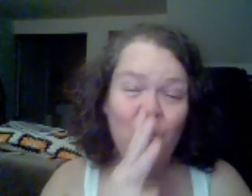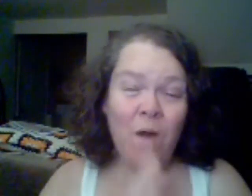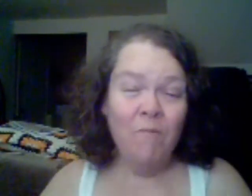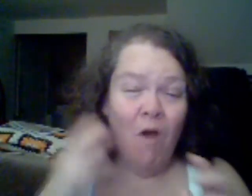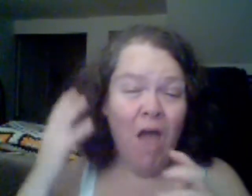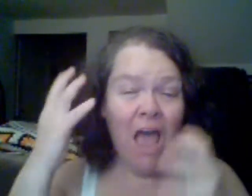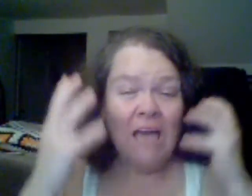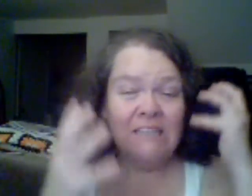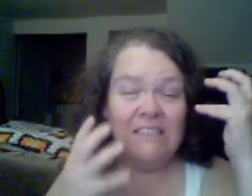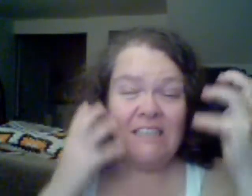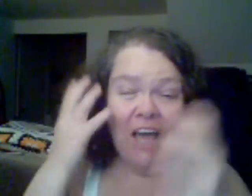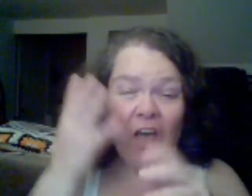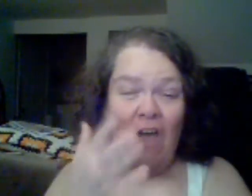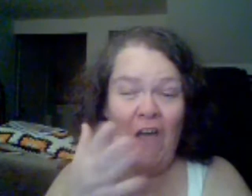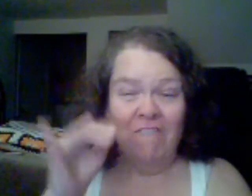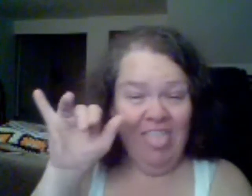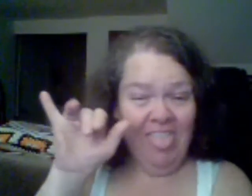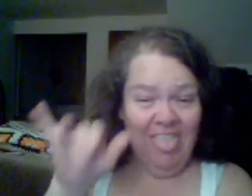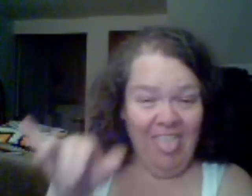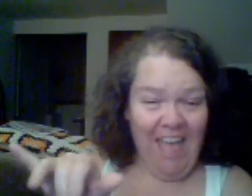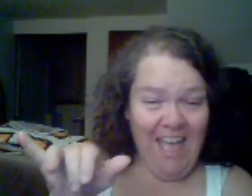Sam. This is just a thing. Excuse me.